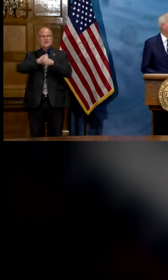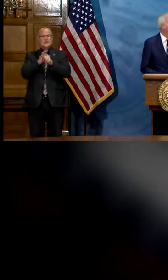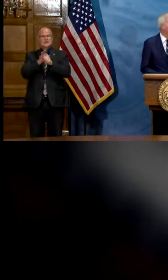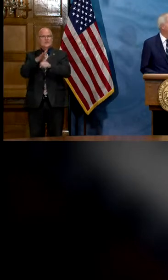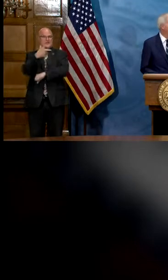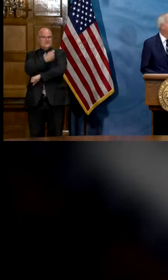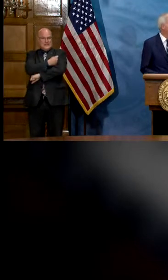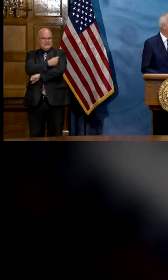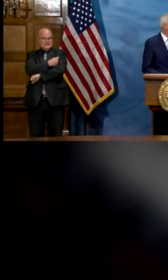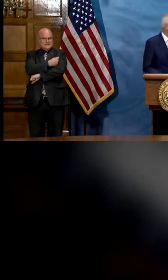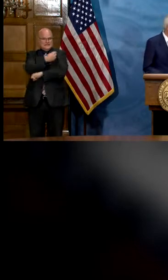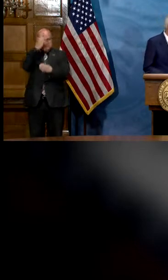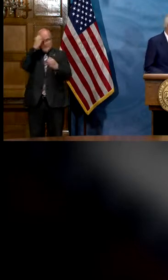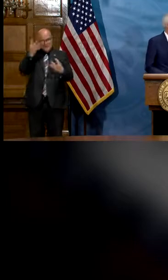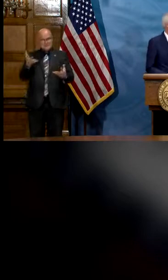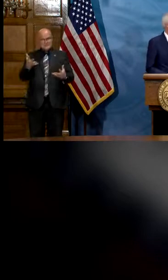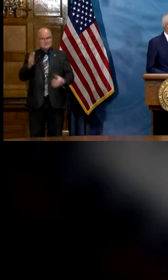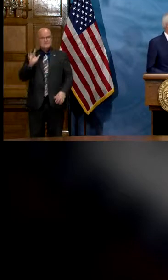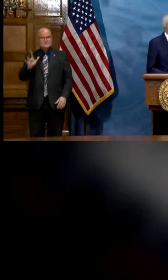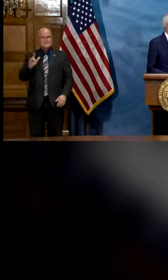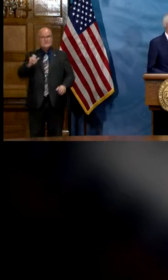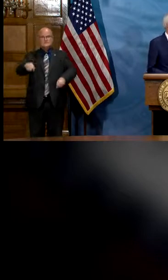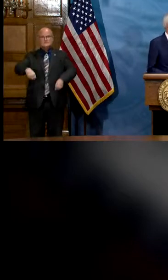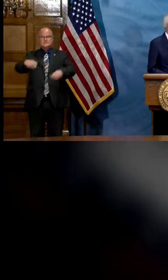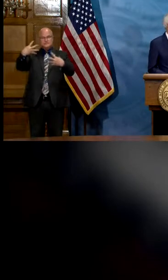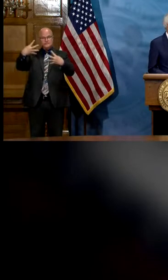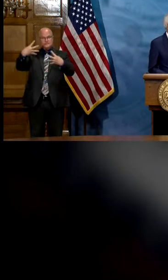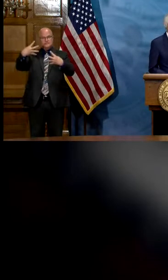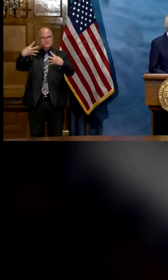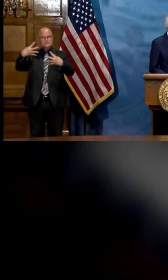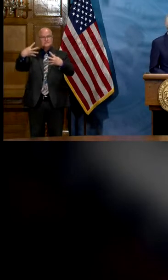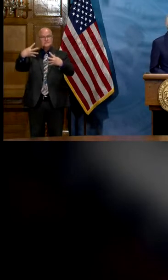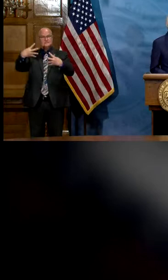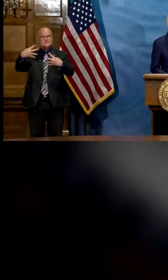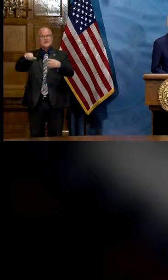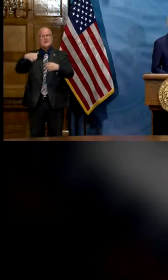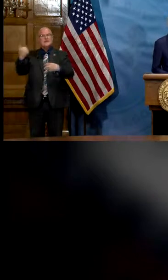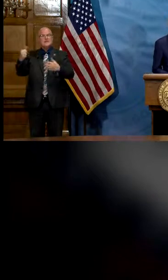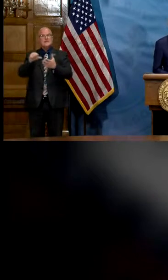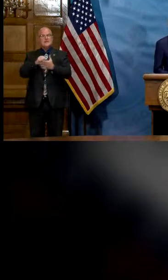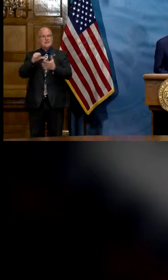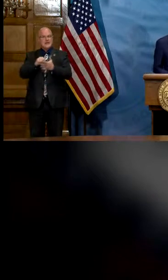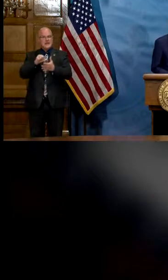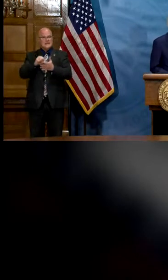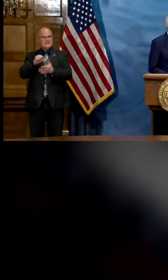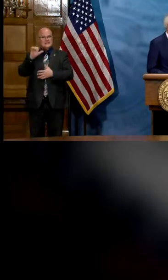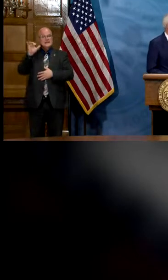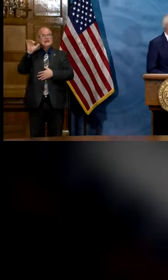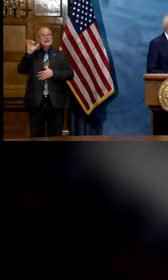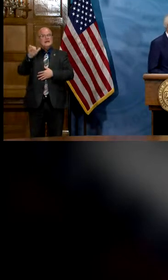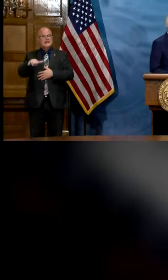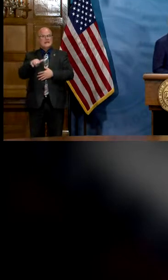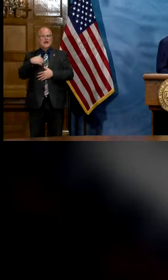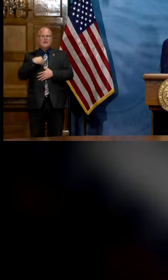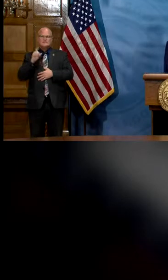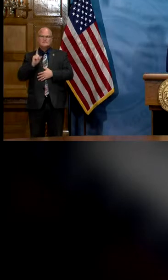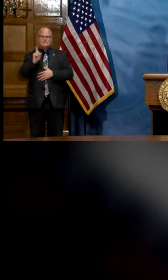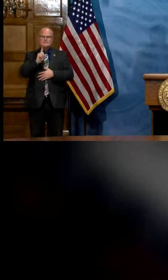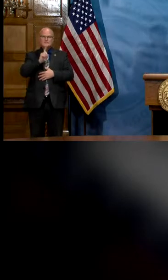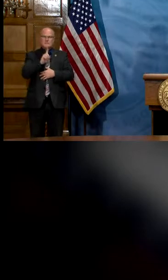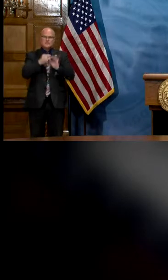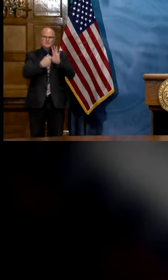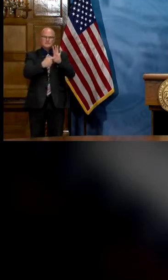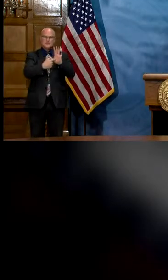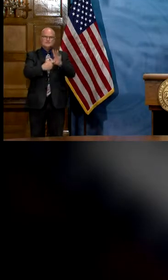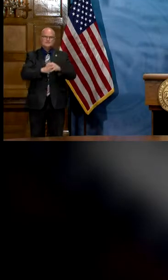19 vaccine information and that will take you to another page in which i'm going to walk over here so i can